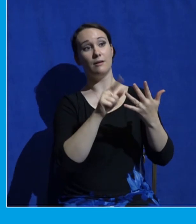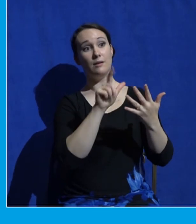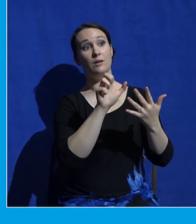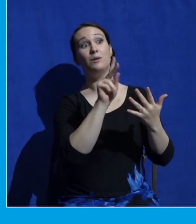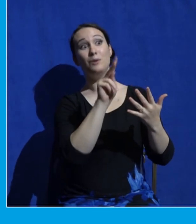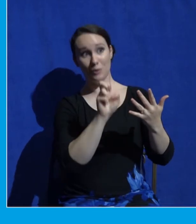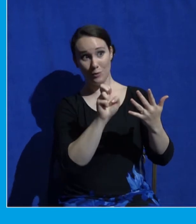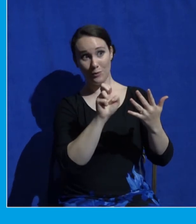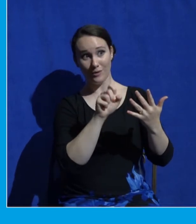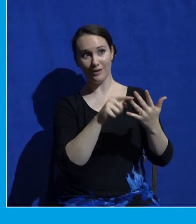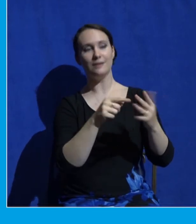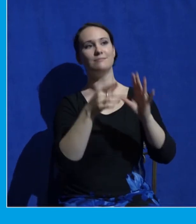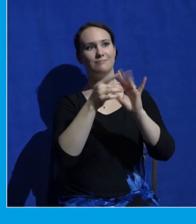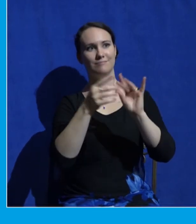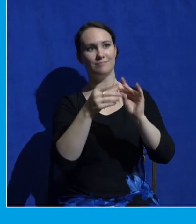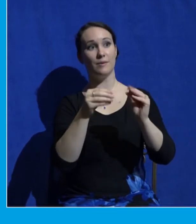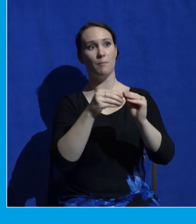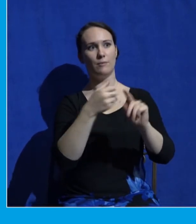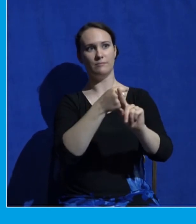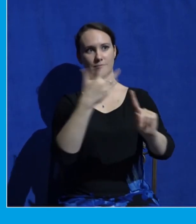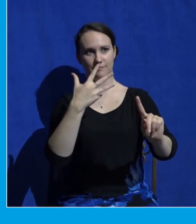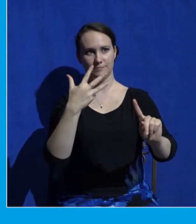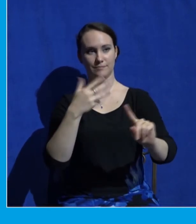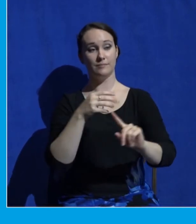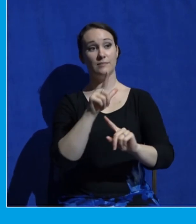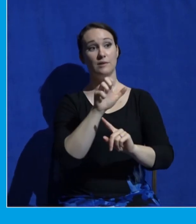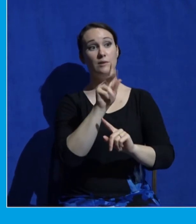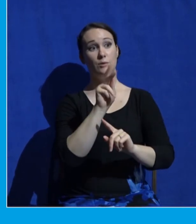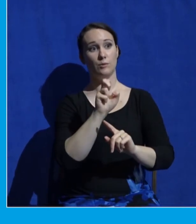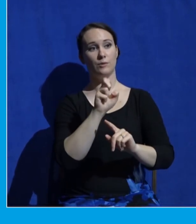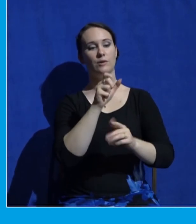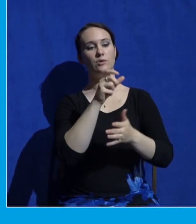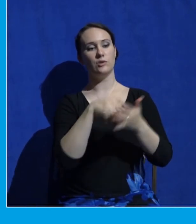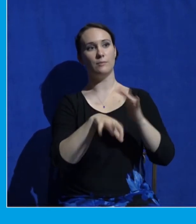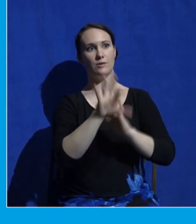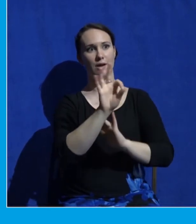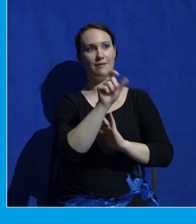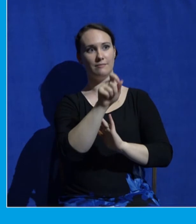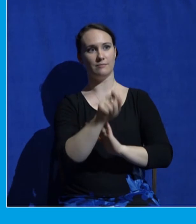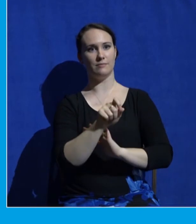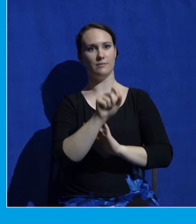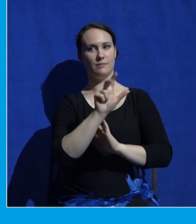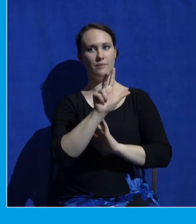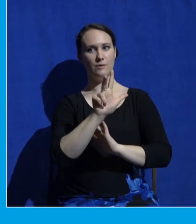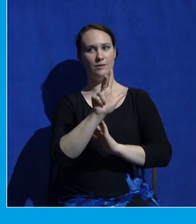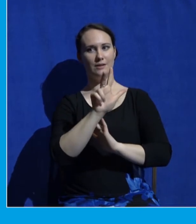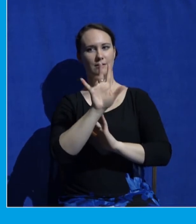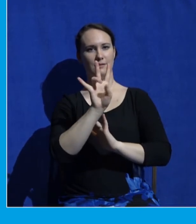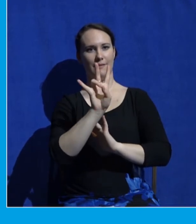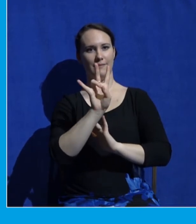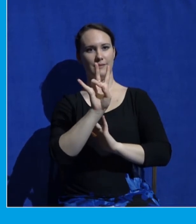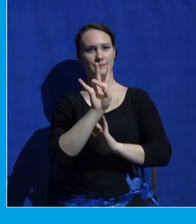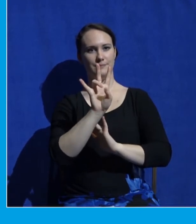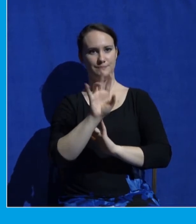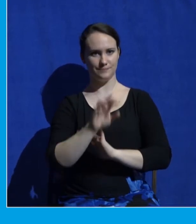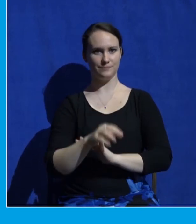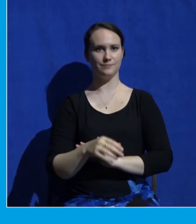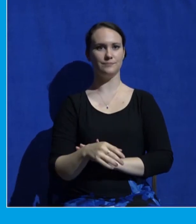And you've got to see this. Luke chapter 9, verse 30 says, Behold, two men were talking with Jesus, Moses and Elijah,